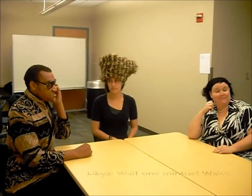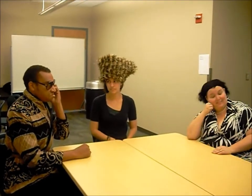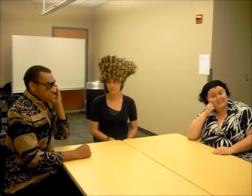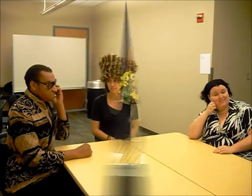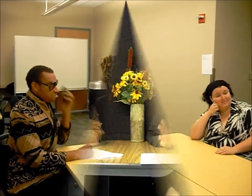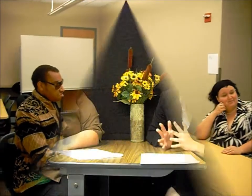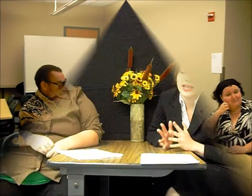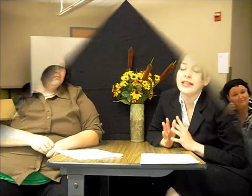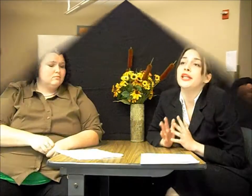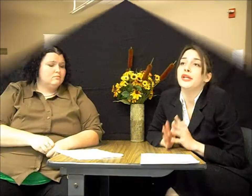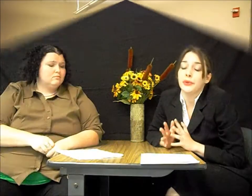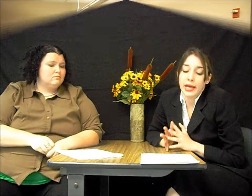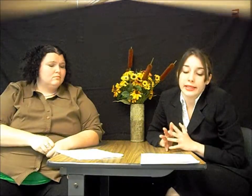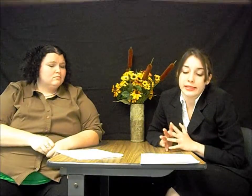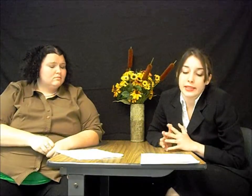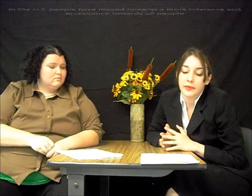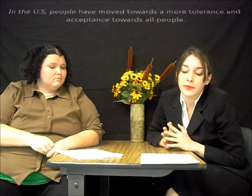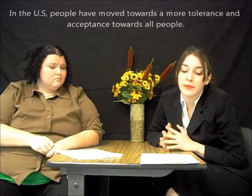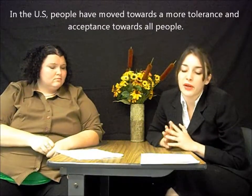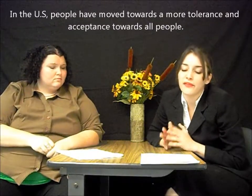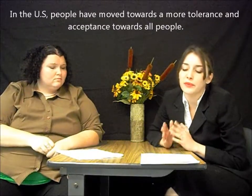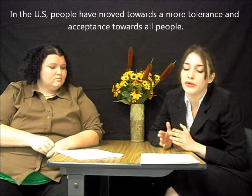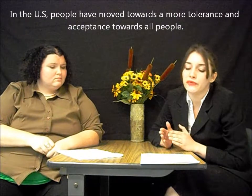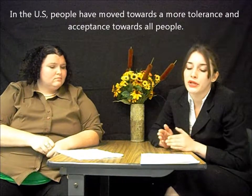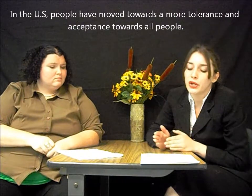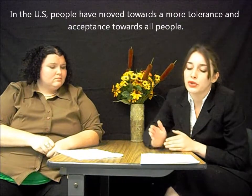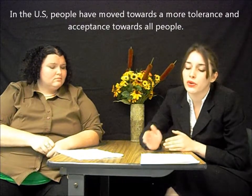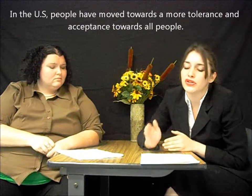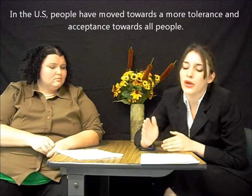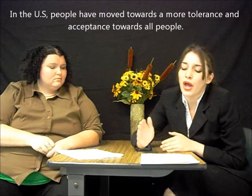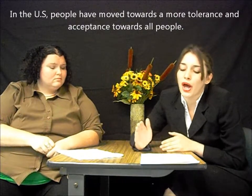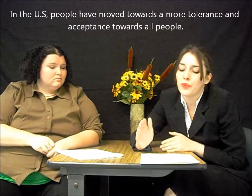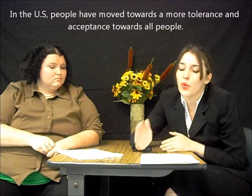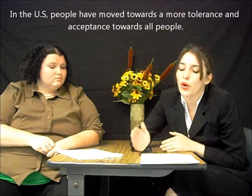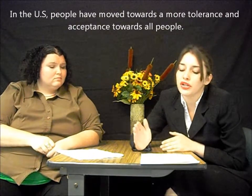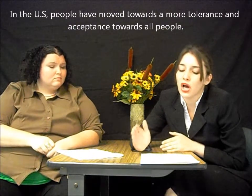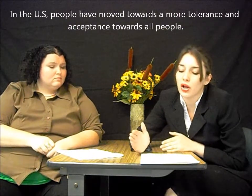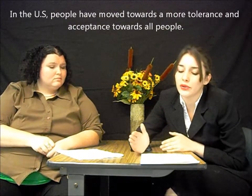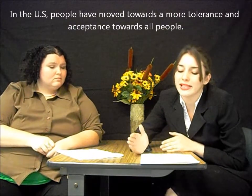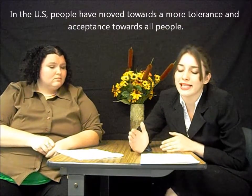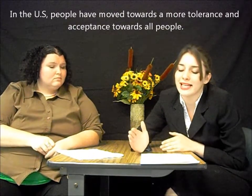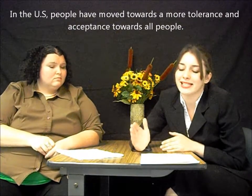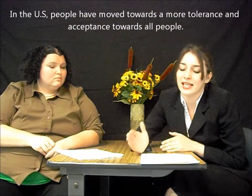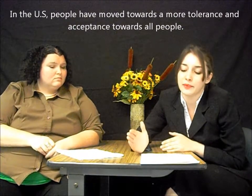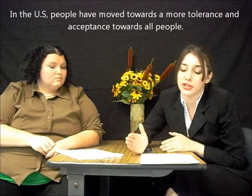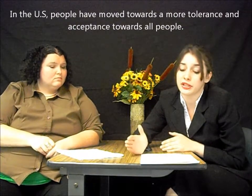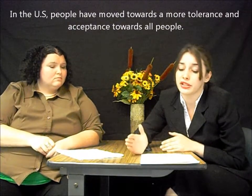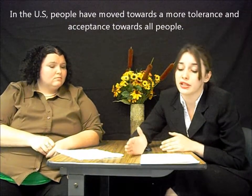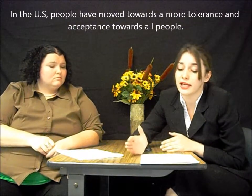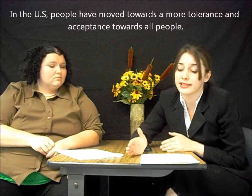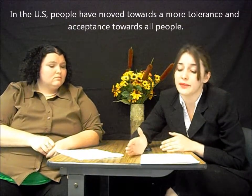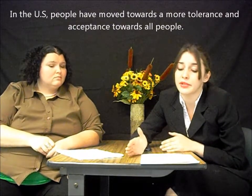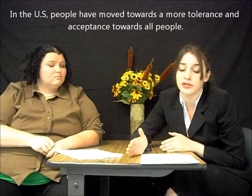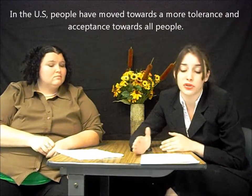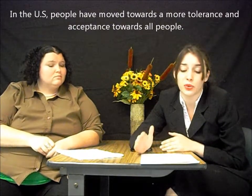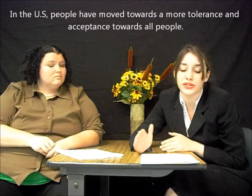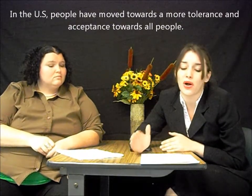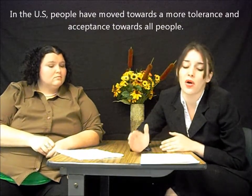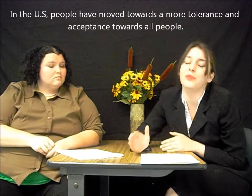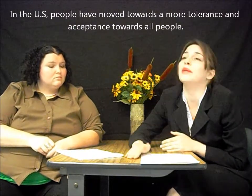In the US, people have moved towards more tolerance and acceptance towards all people.